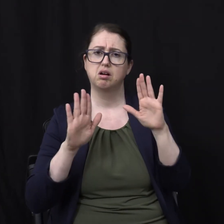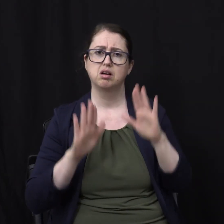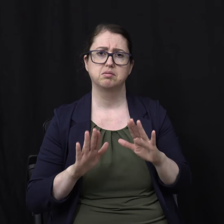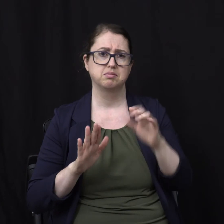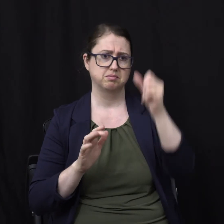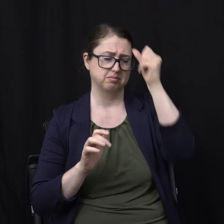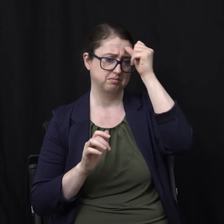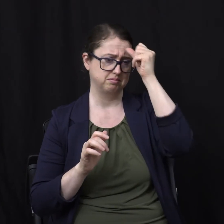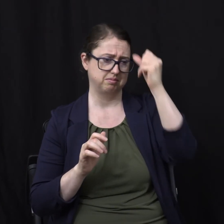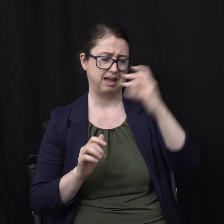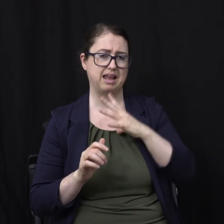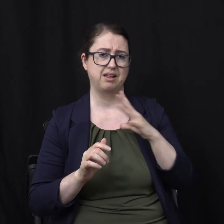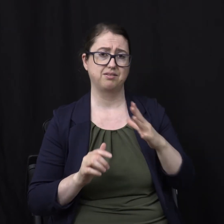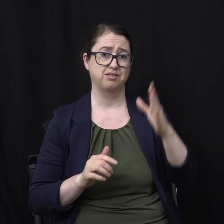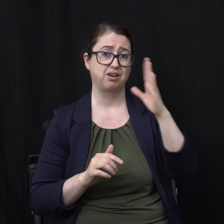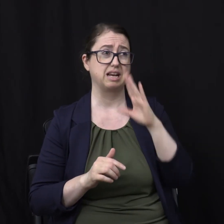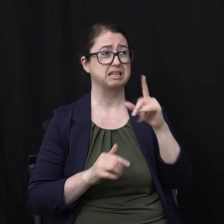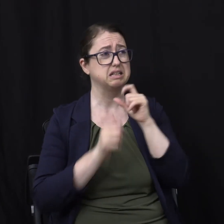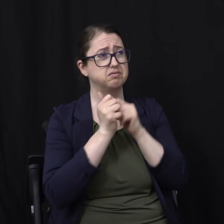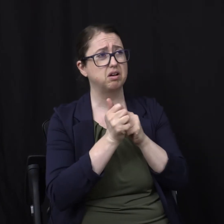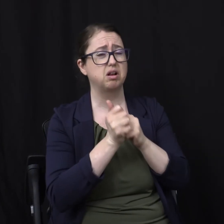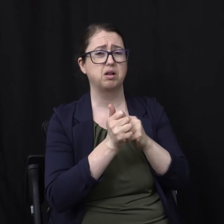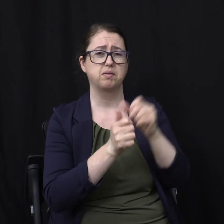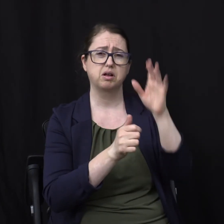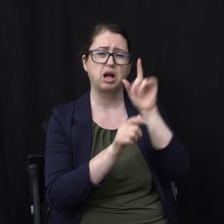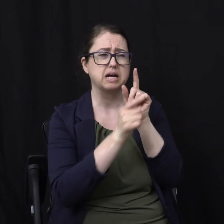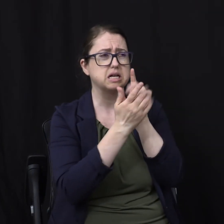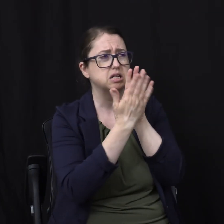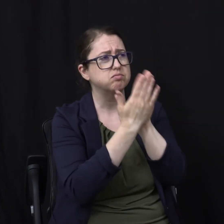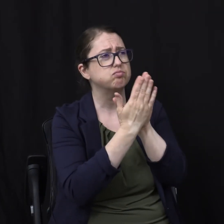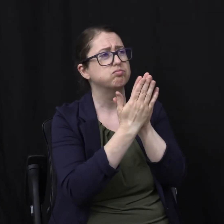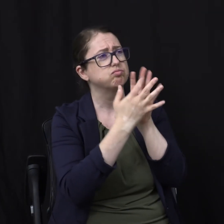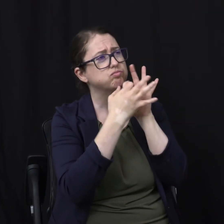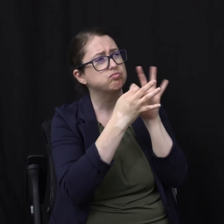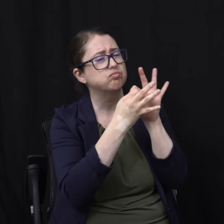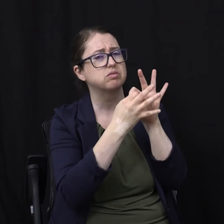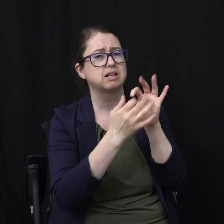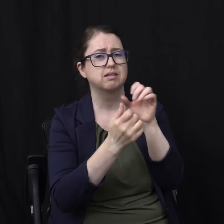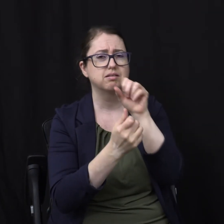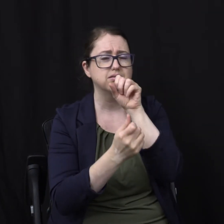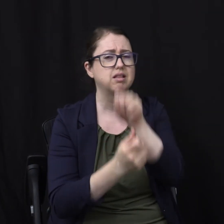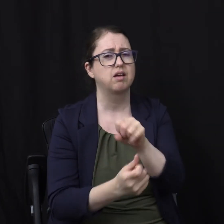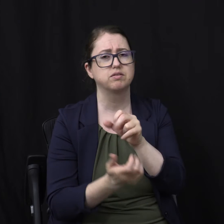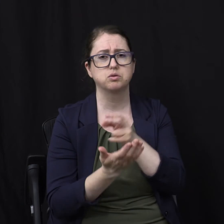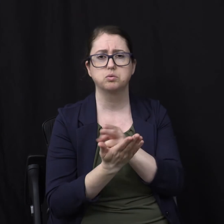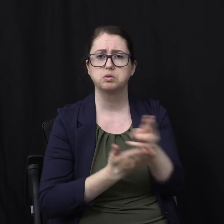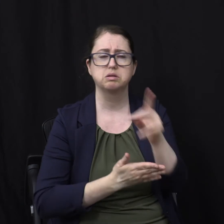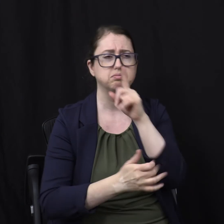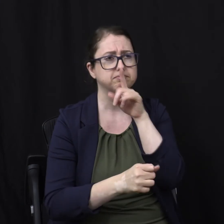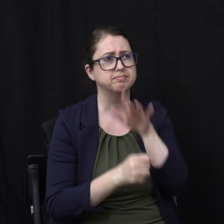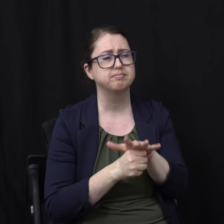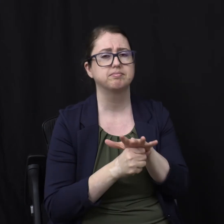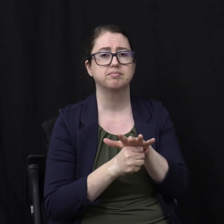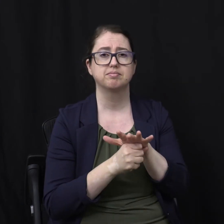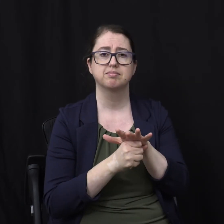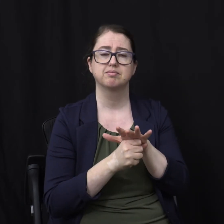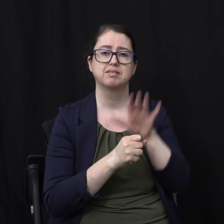got so close to Jesus Followed the Lord so closely Loved the truth So deeply Was so committed to God And his service